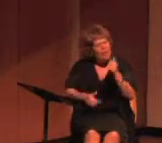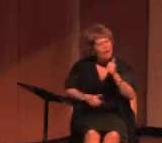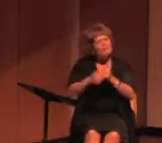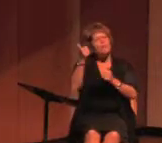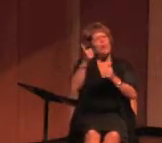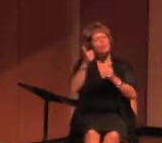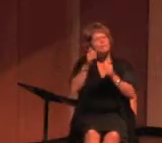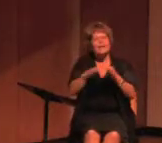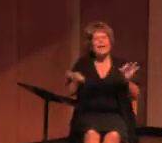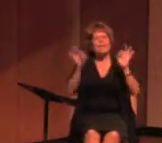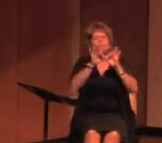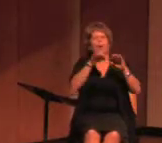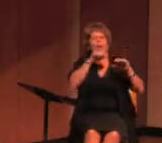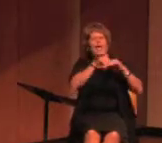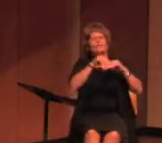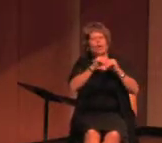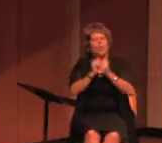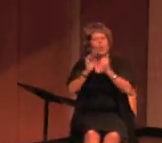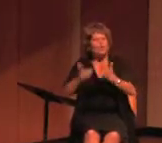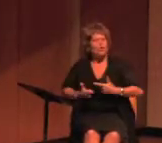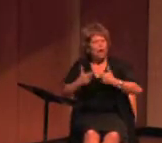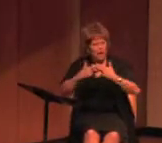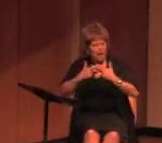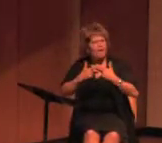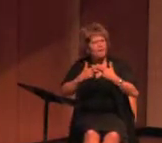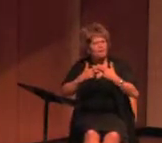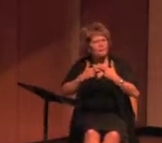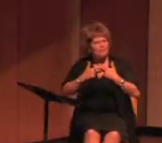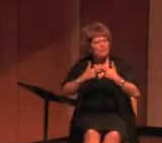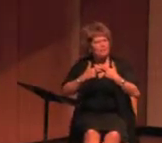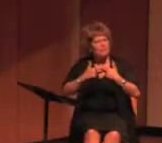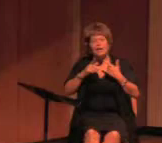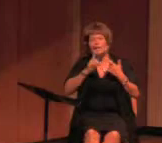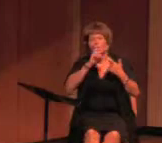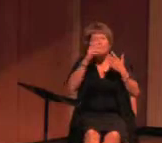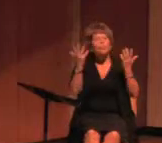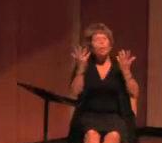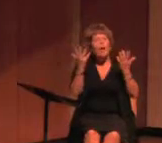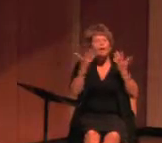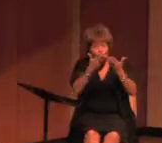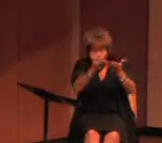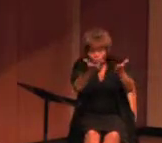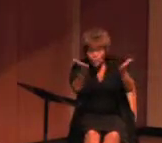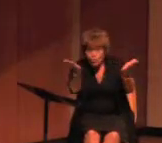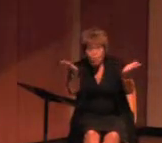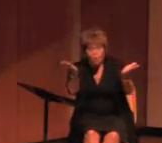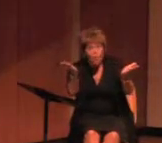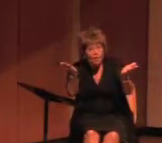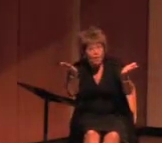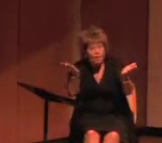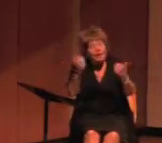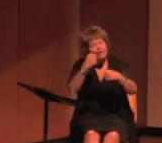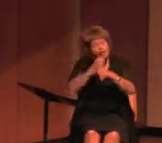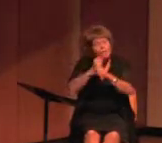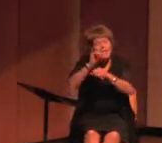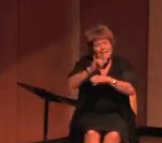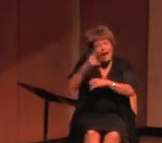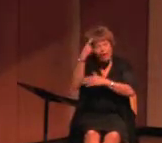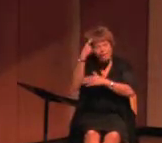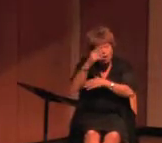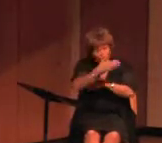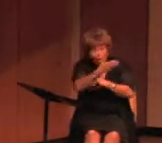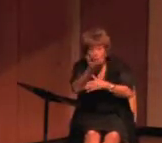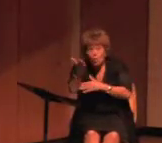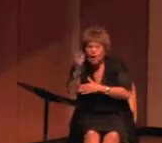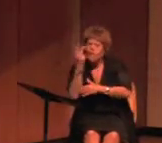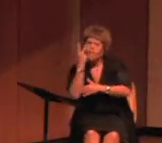important investment they are making in their lives and their living is you. They are making that commitment in you because they see